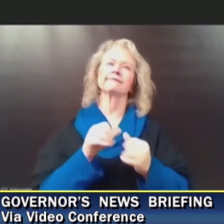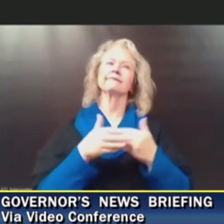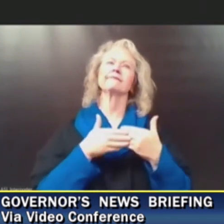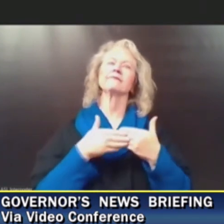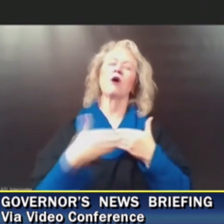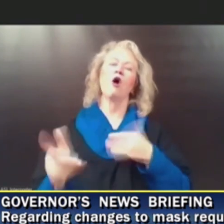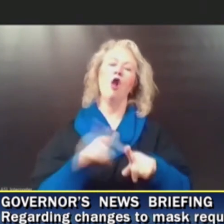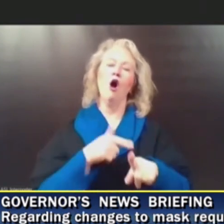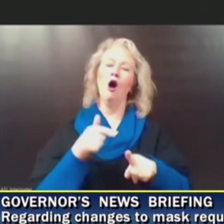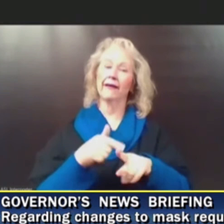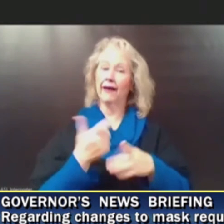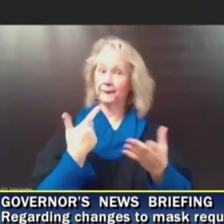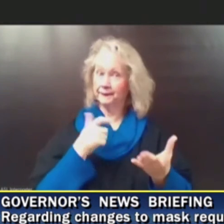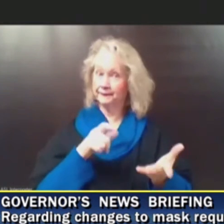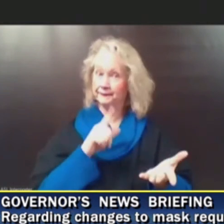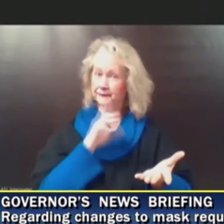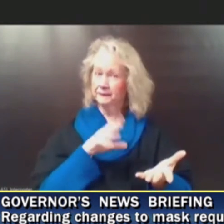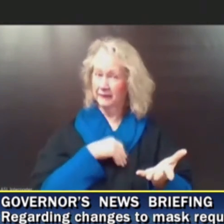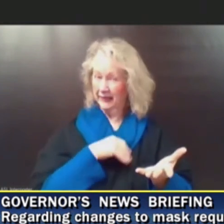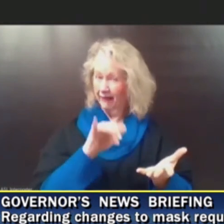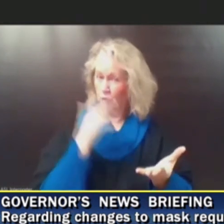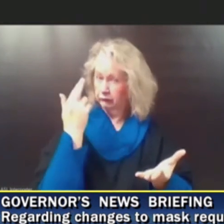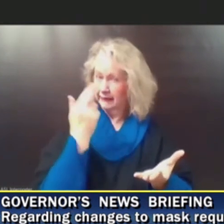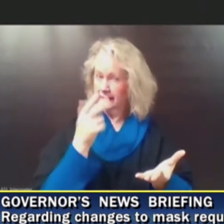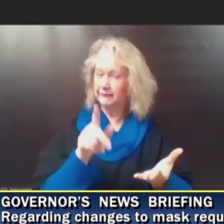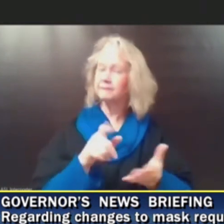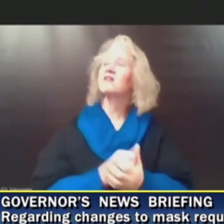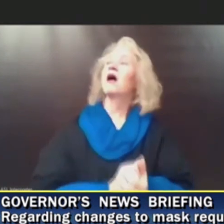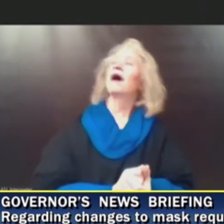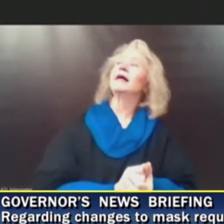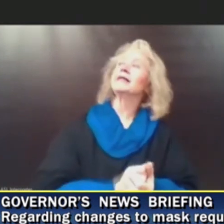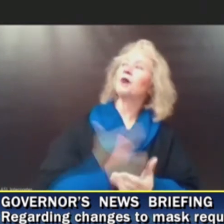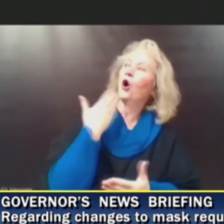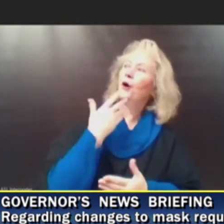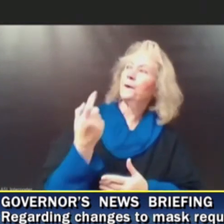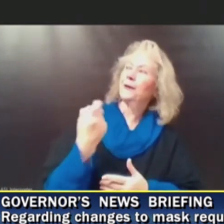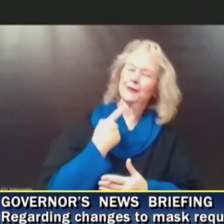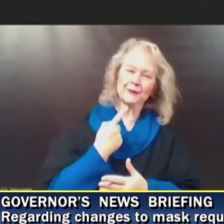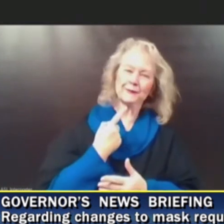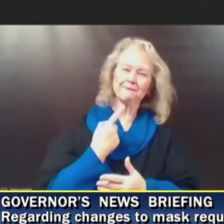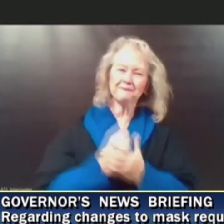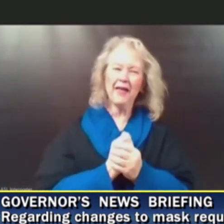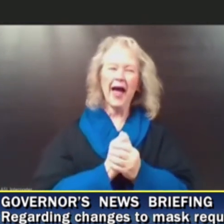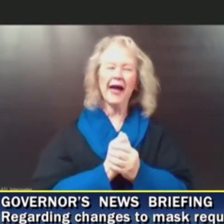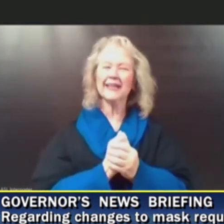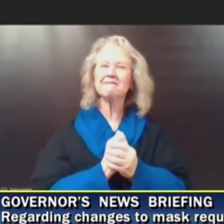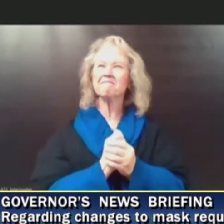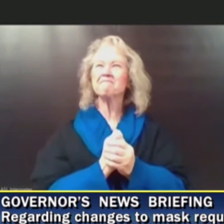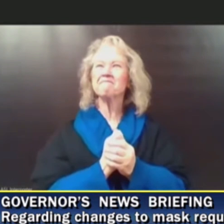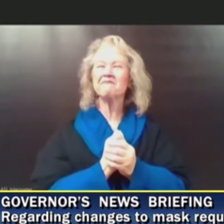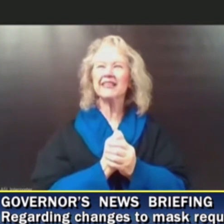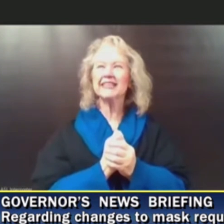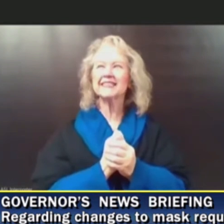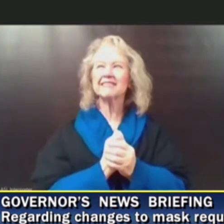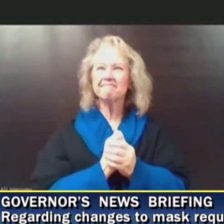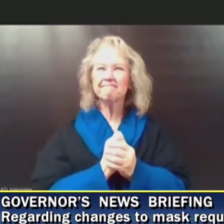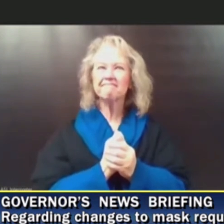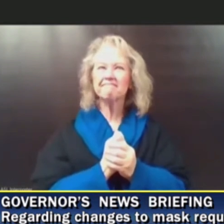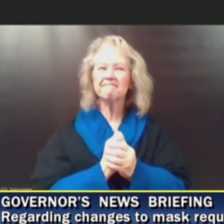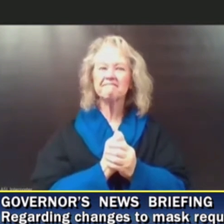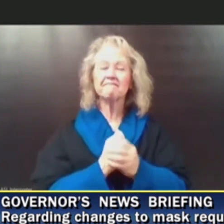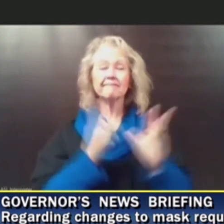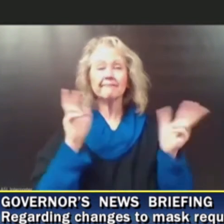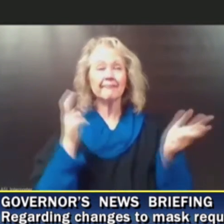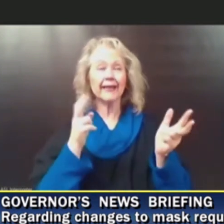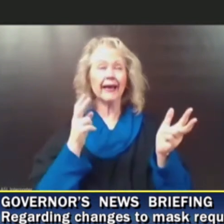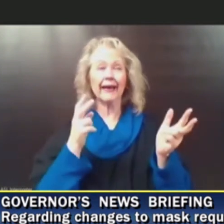I think that's a really good question, Susan. I think a lot of it does. This is not going to, it's not going to be, it's over,